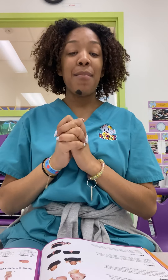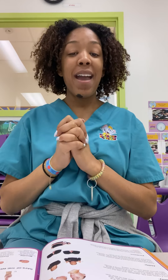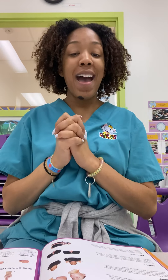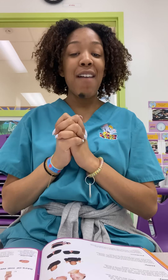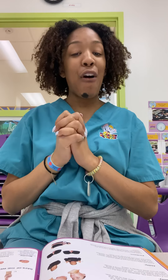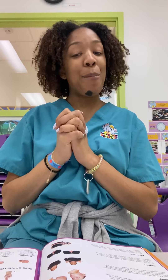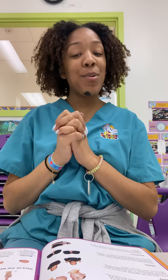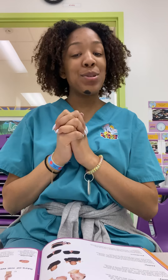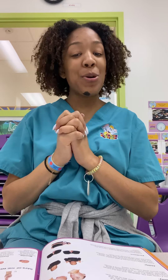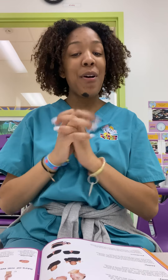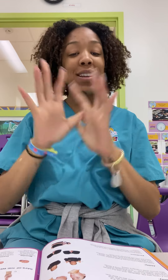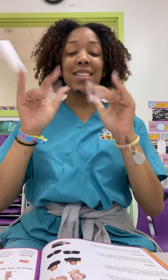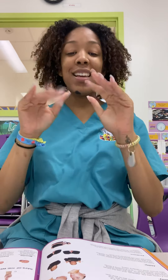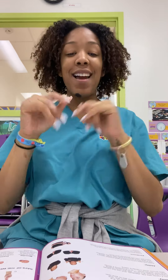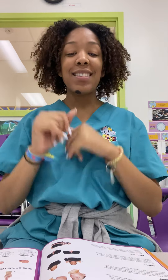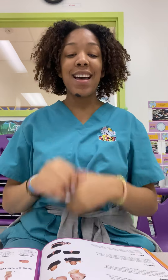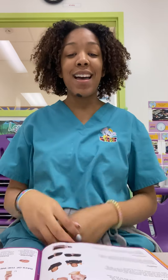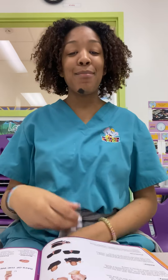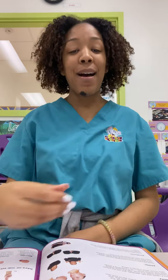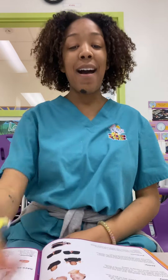I have. hope you enjoy. See you next time. Bye. Bye.